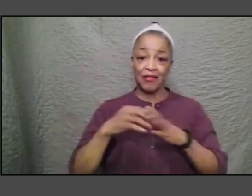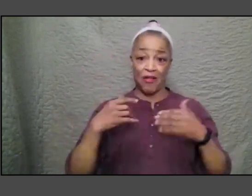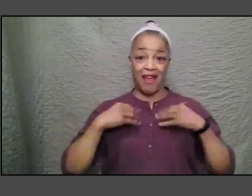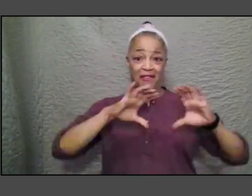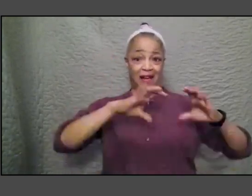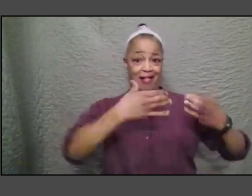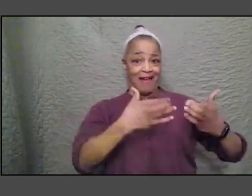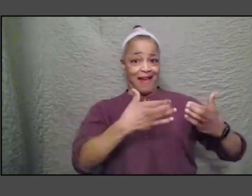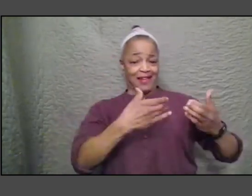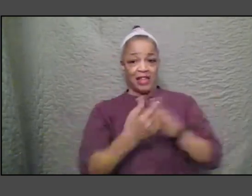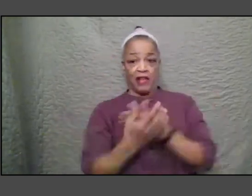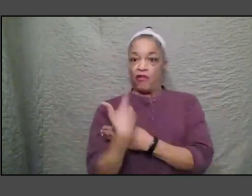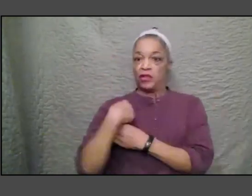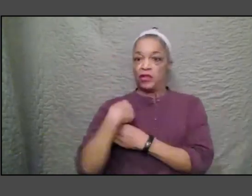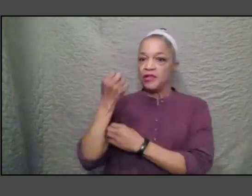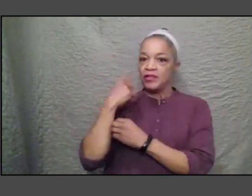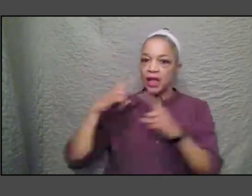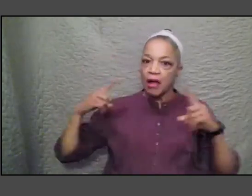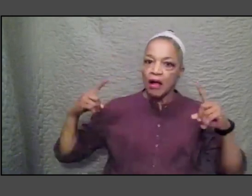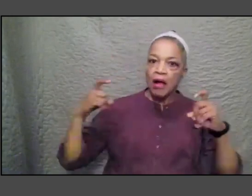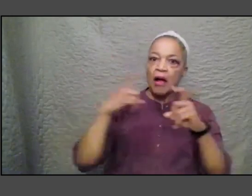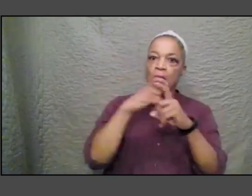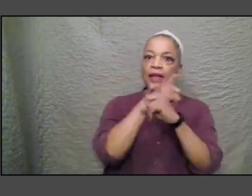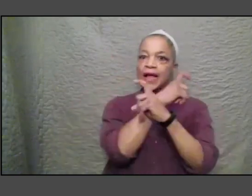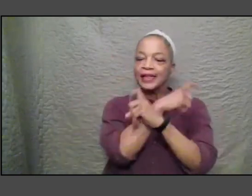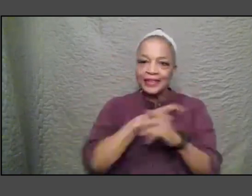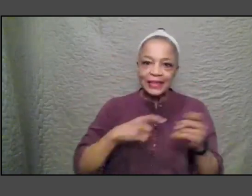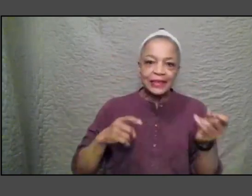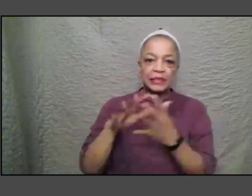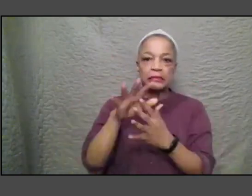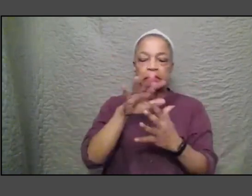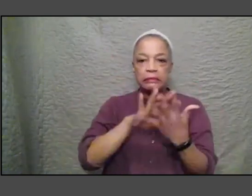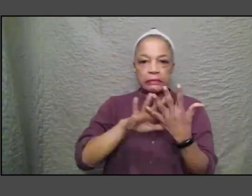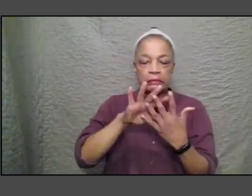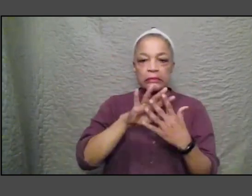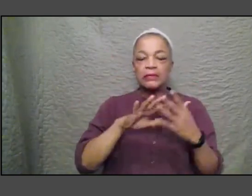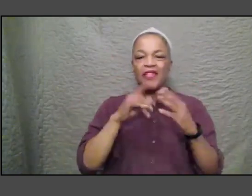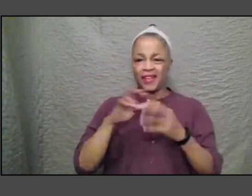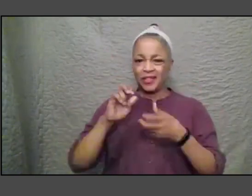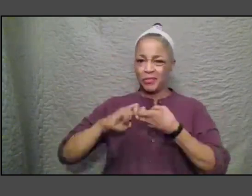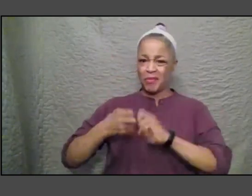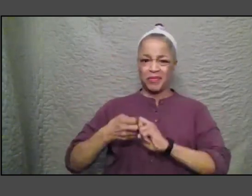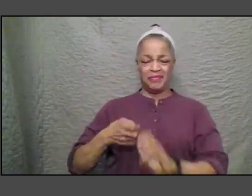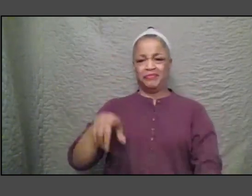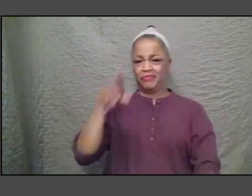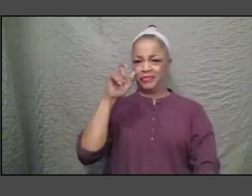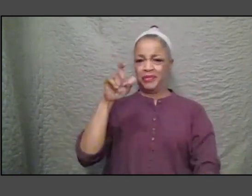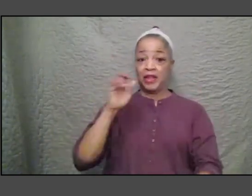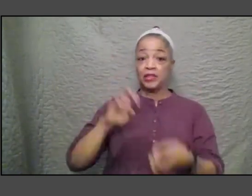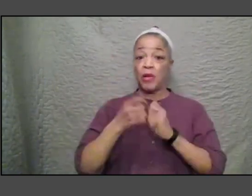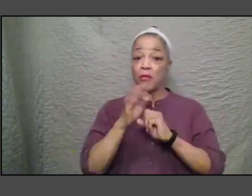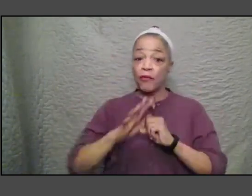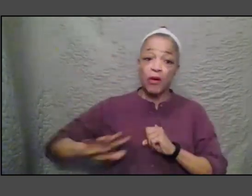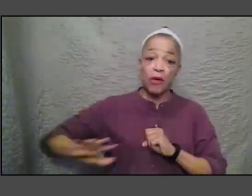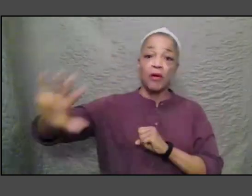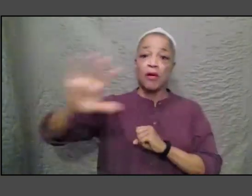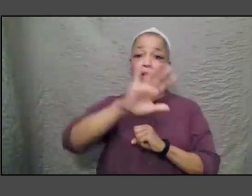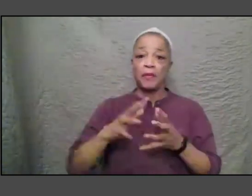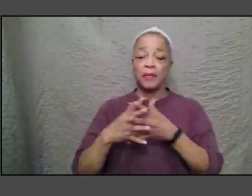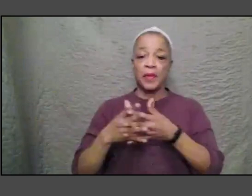nuance and ambiguity is a problem that's a problem for all of America well that's right and I think also